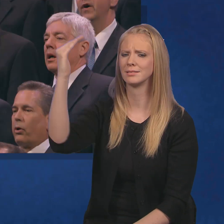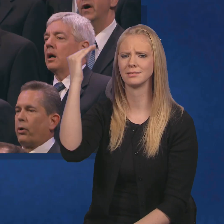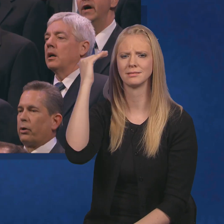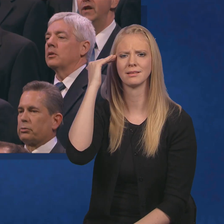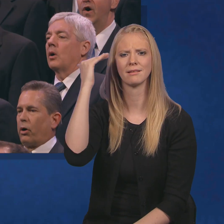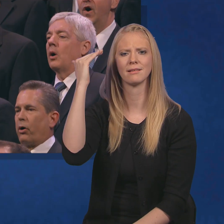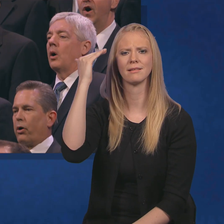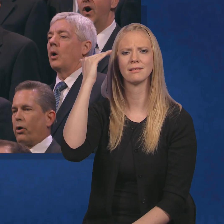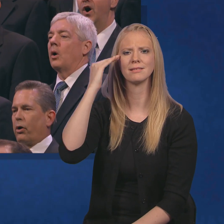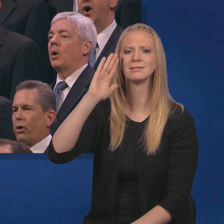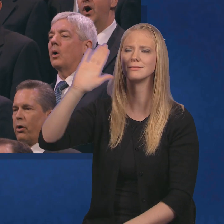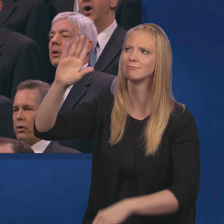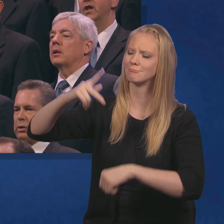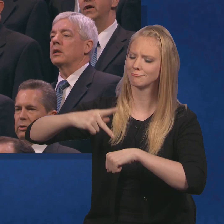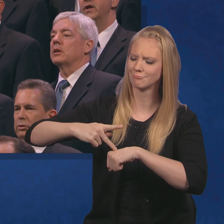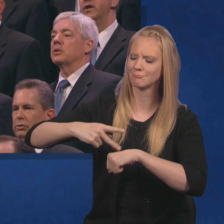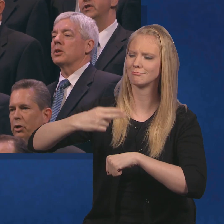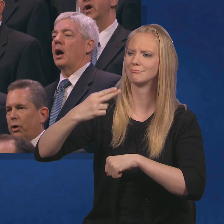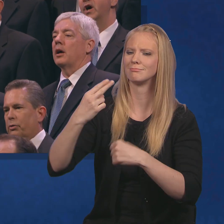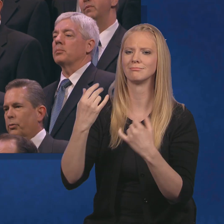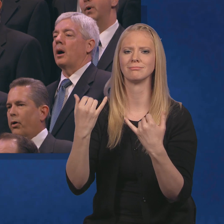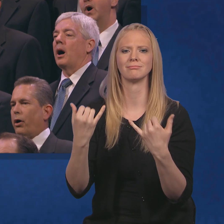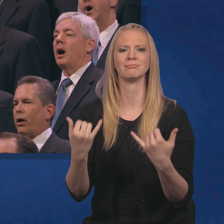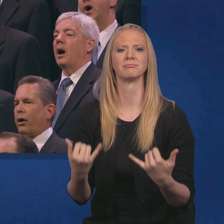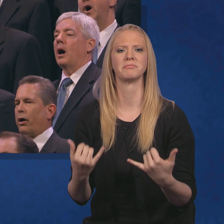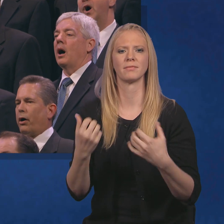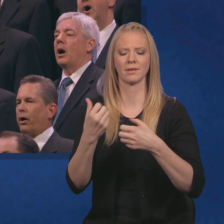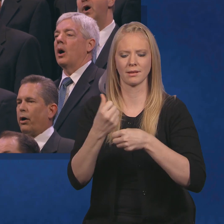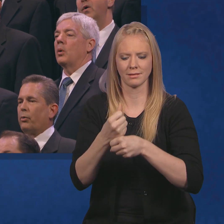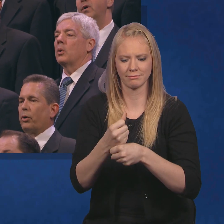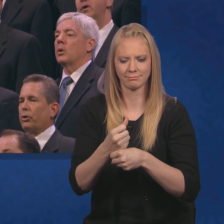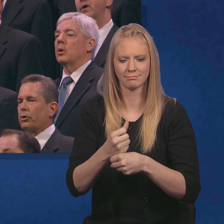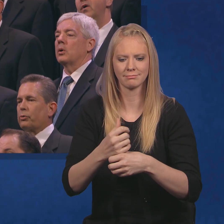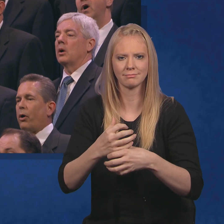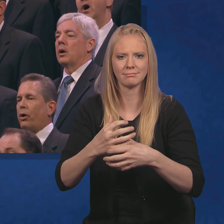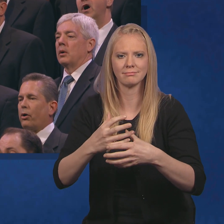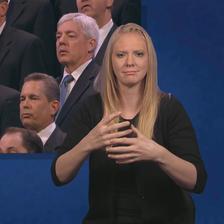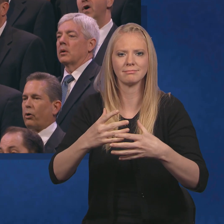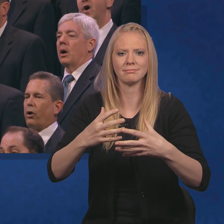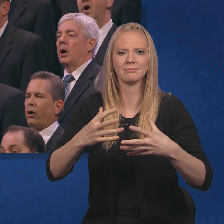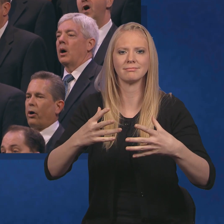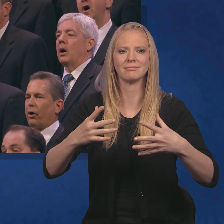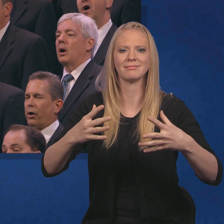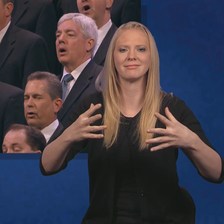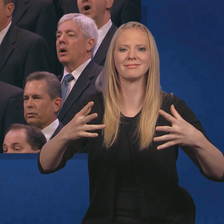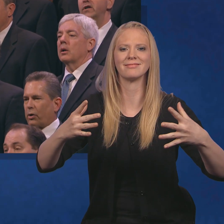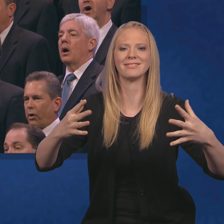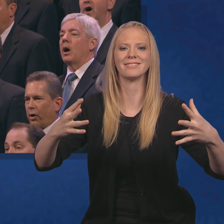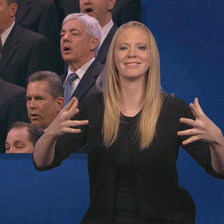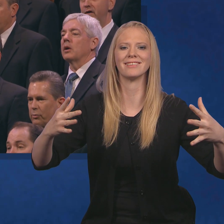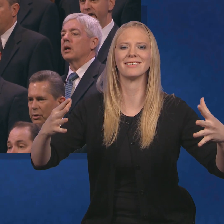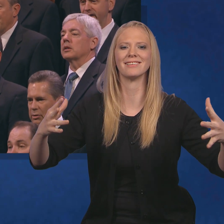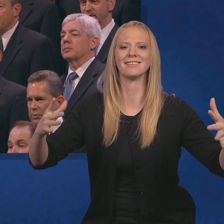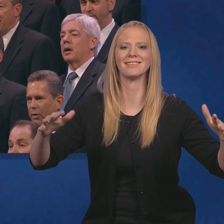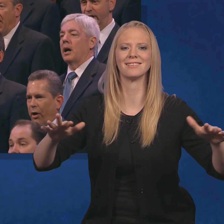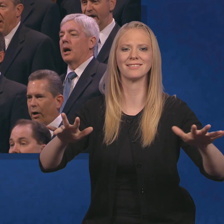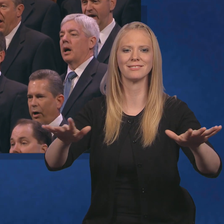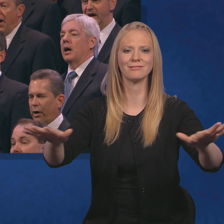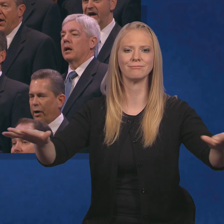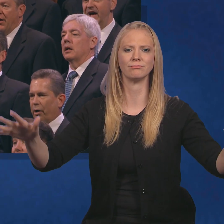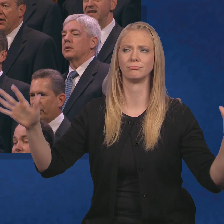The knowledge and power of God are